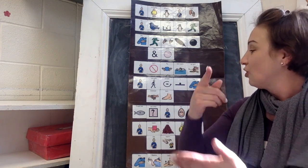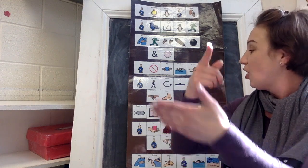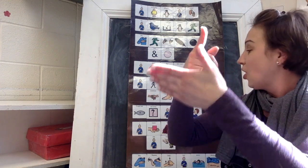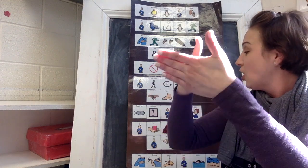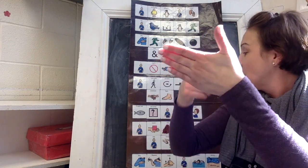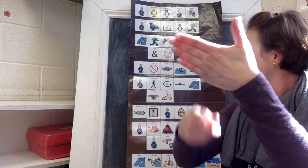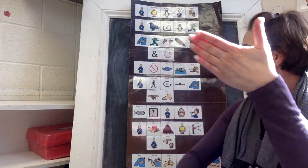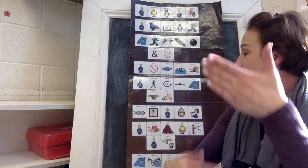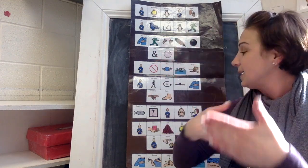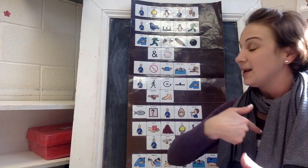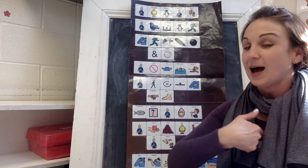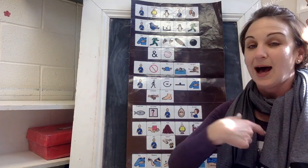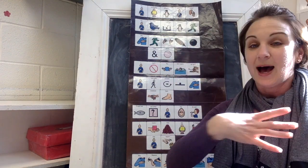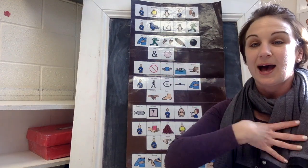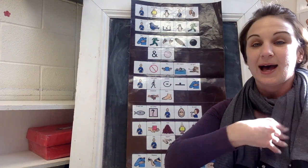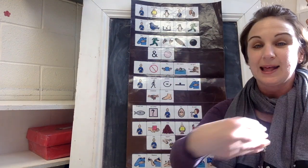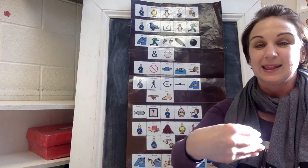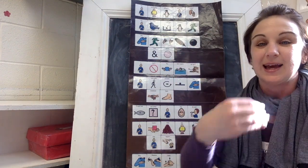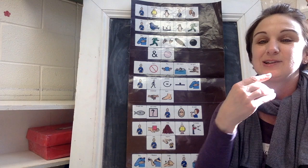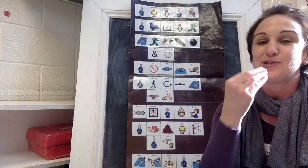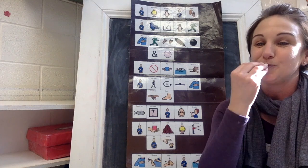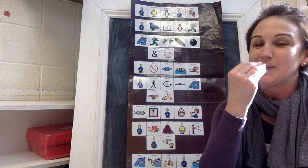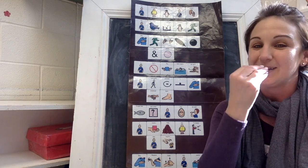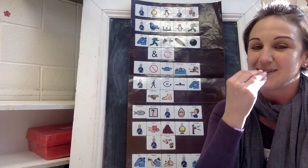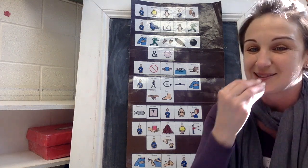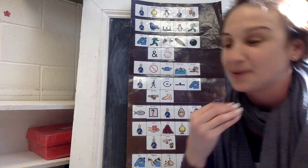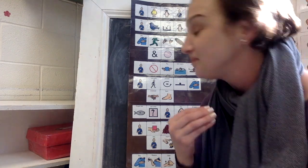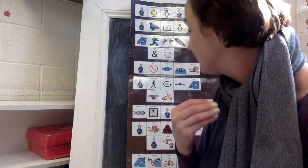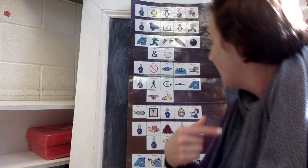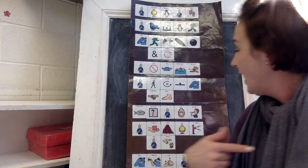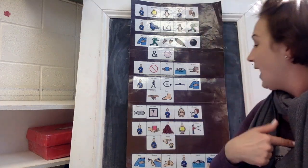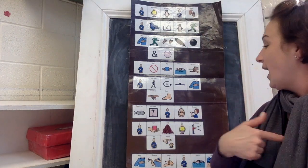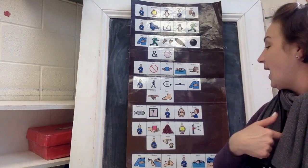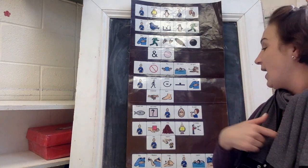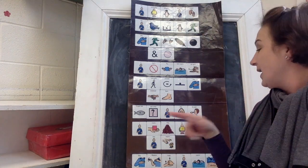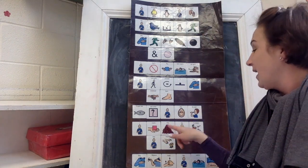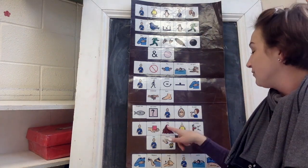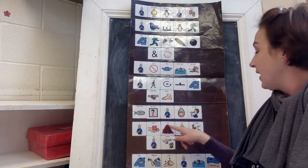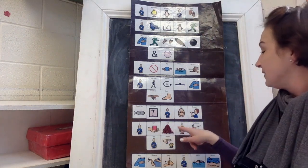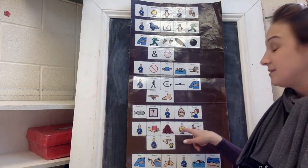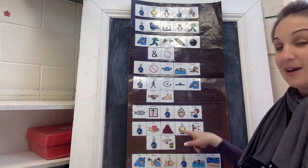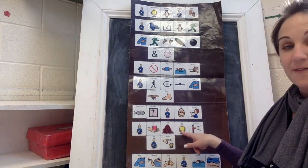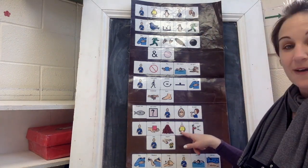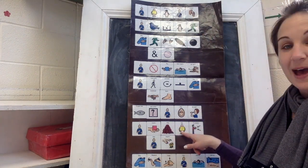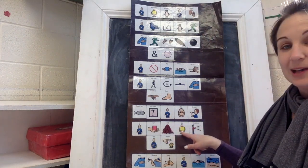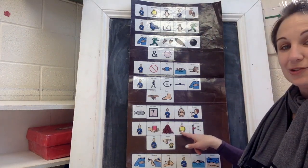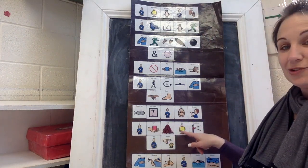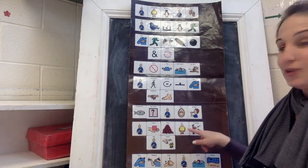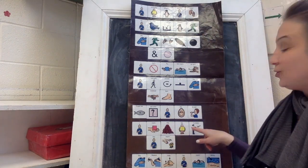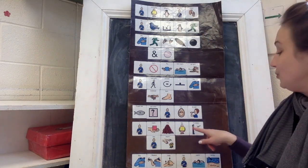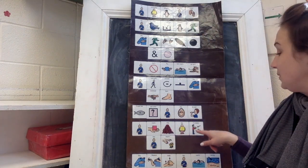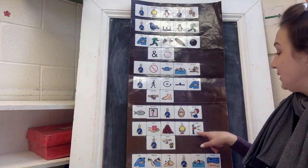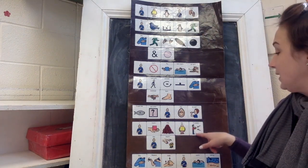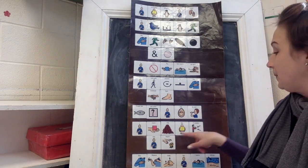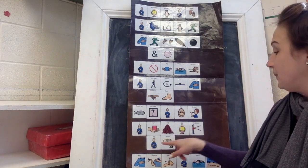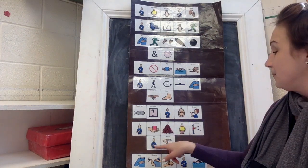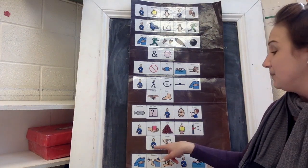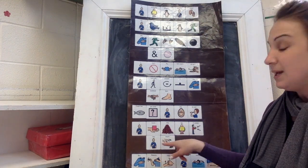are what I like to eat. I have lots of fat to keep me